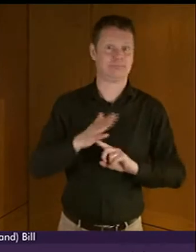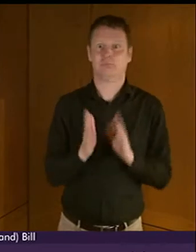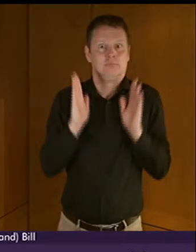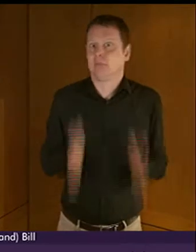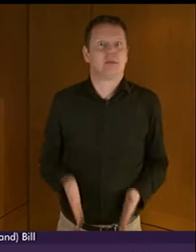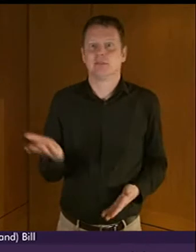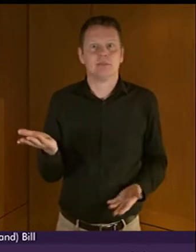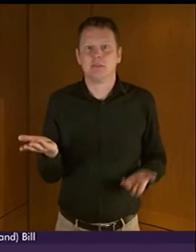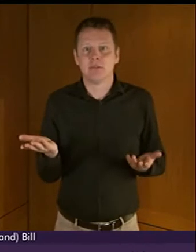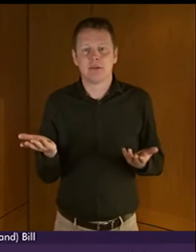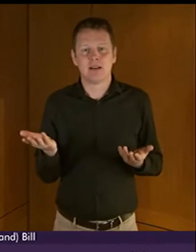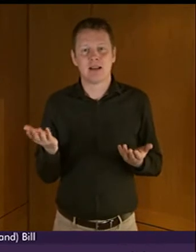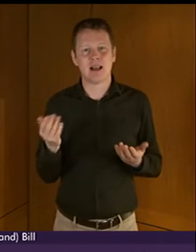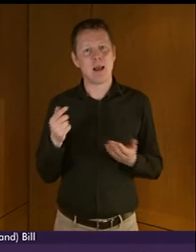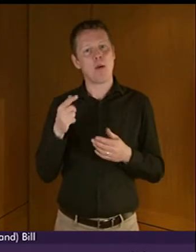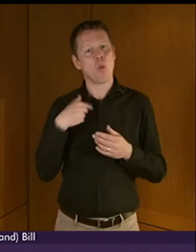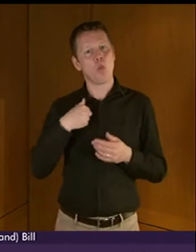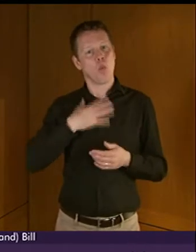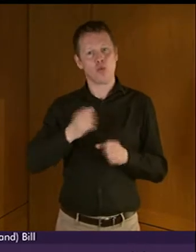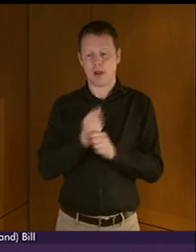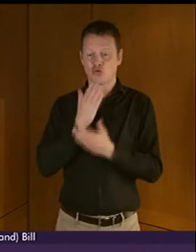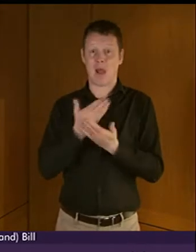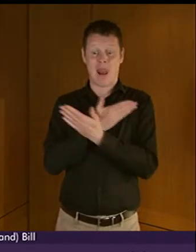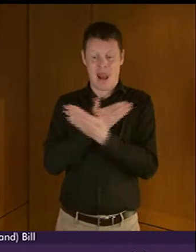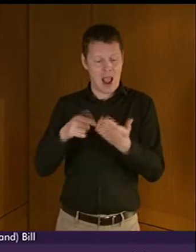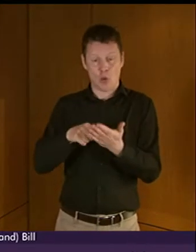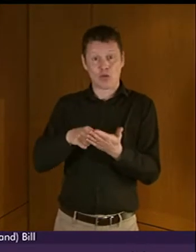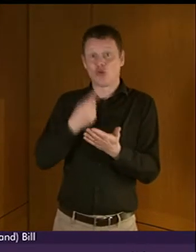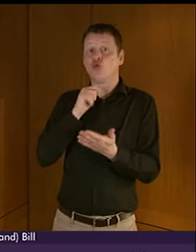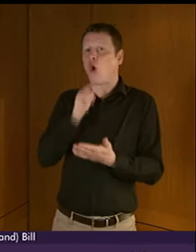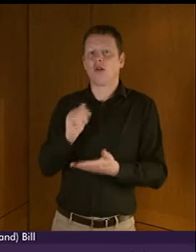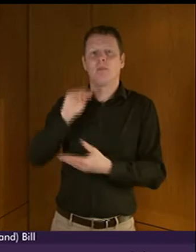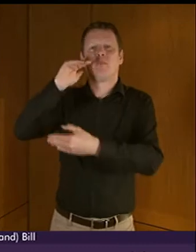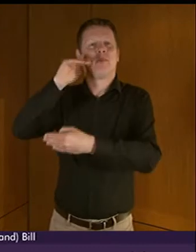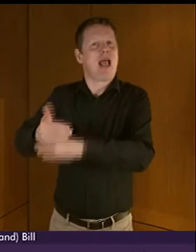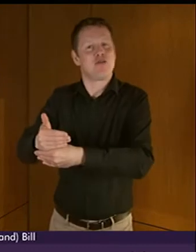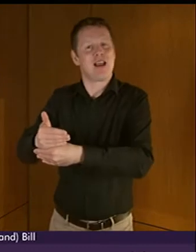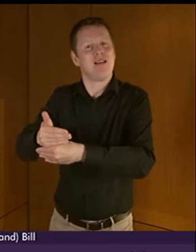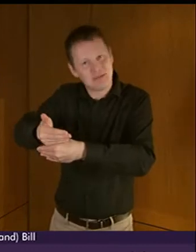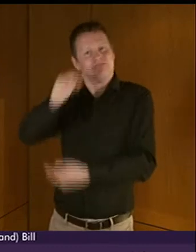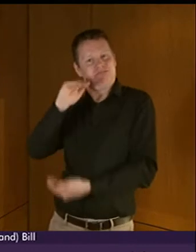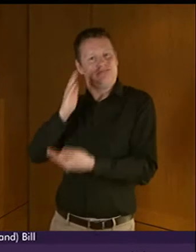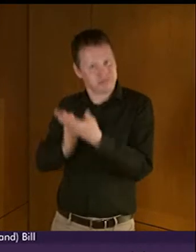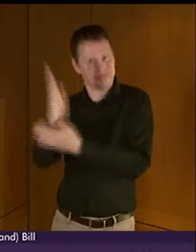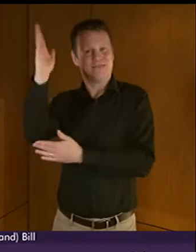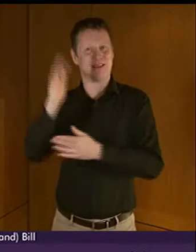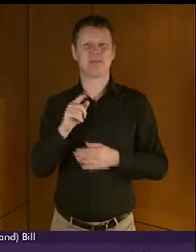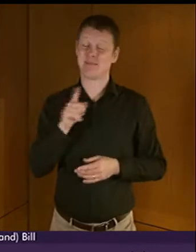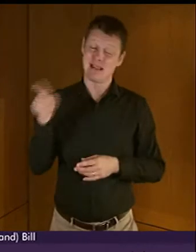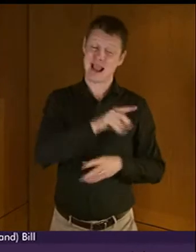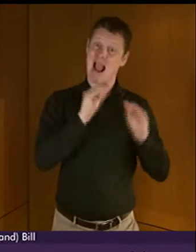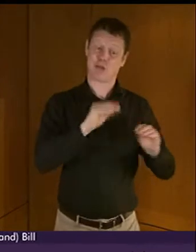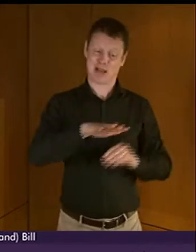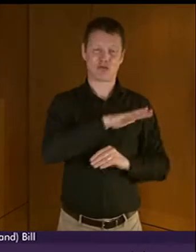this is not a barrier to access is important. On education, we have a problem, too.